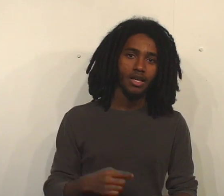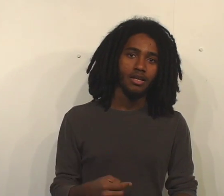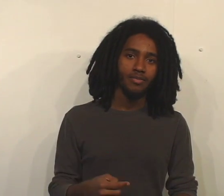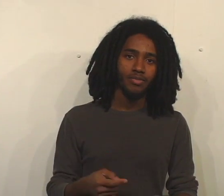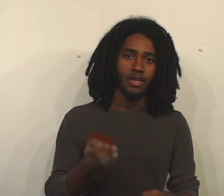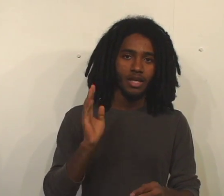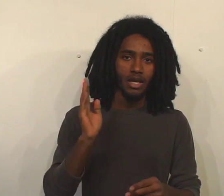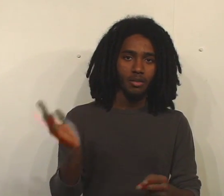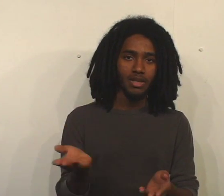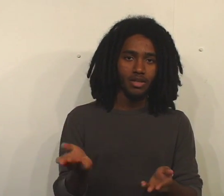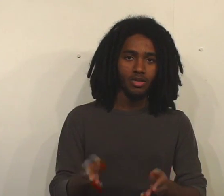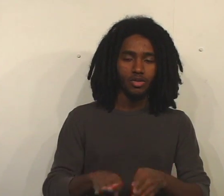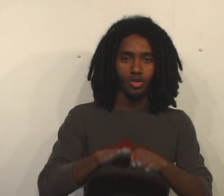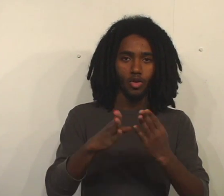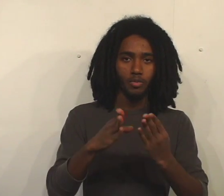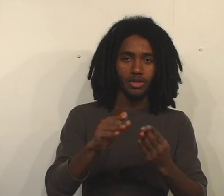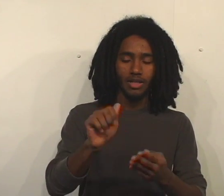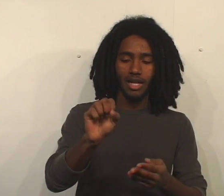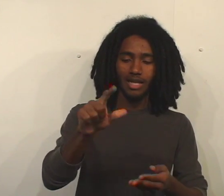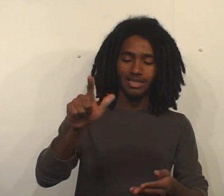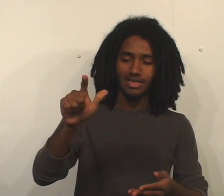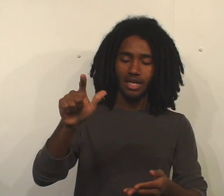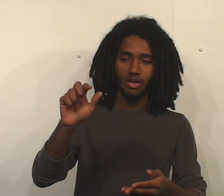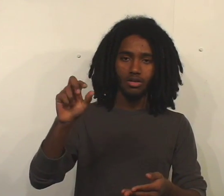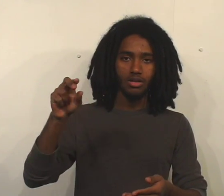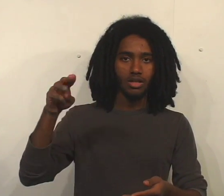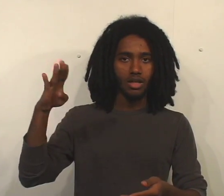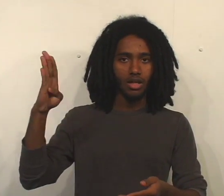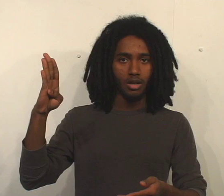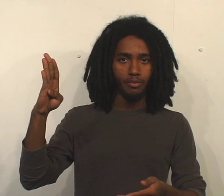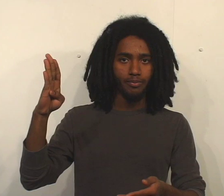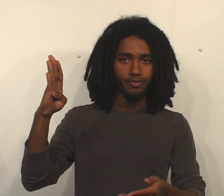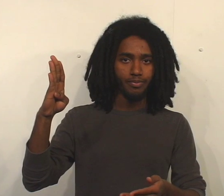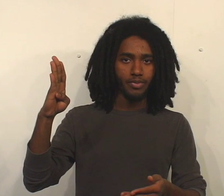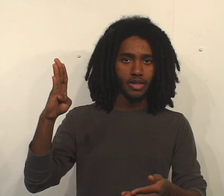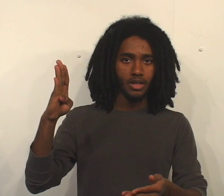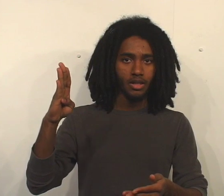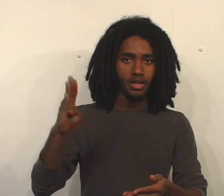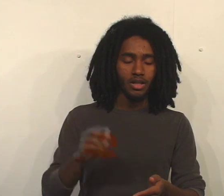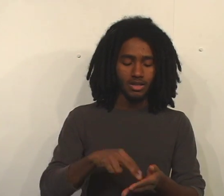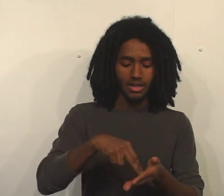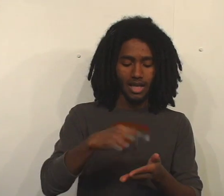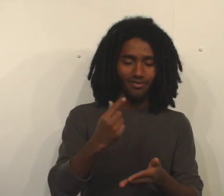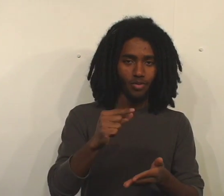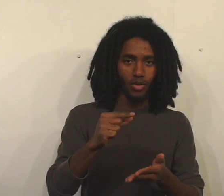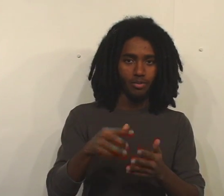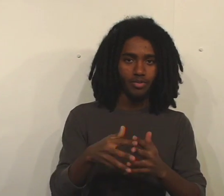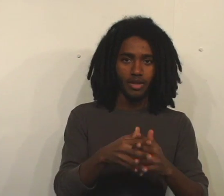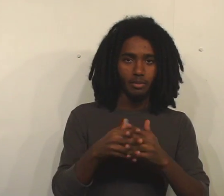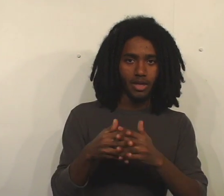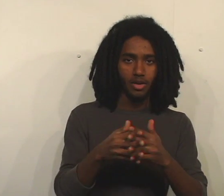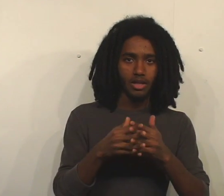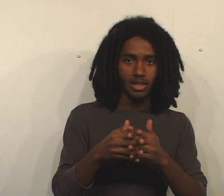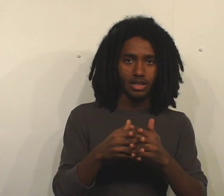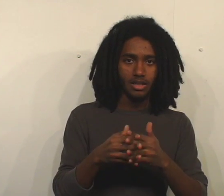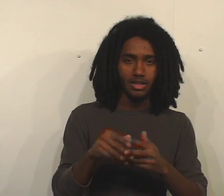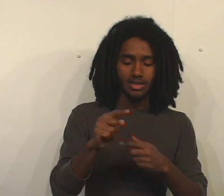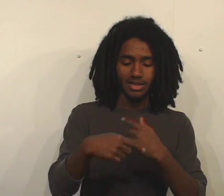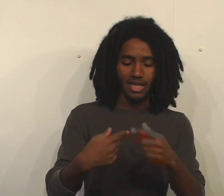I'm here to open the ASL club, stand for the American Sign